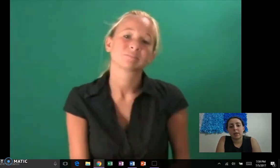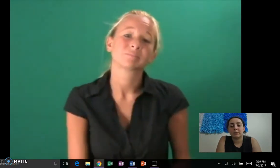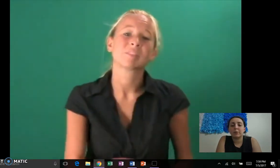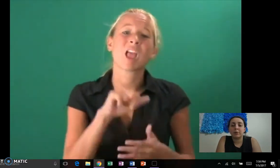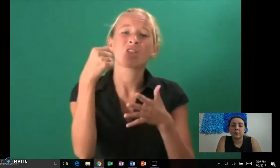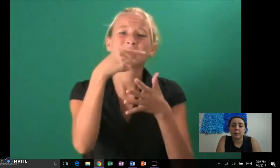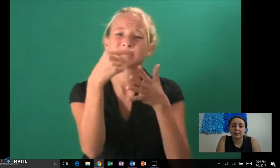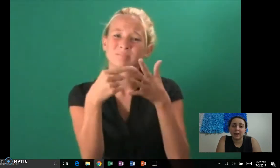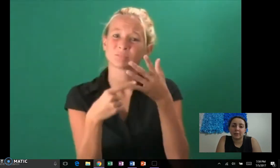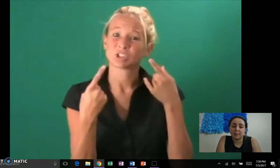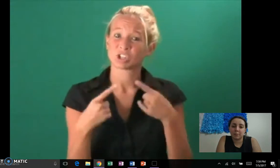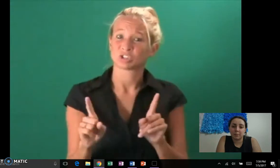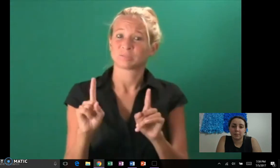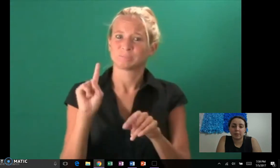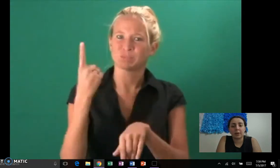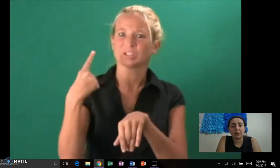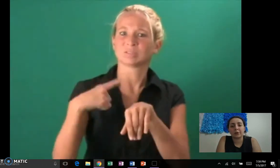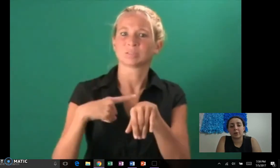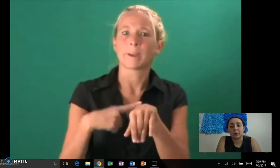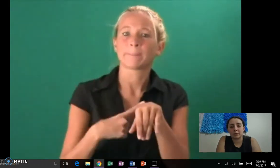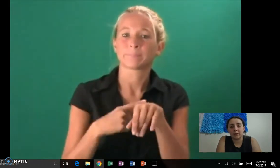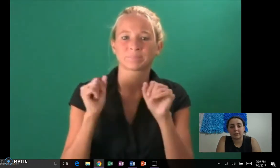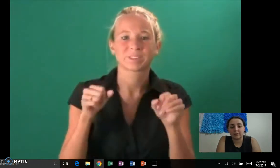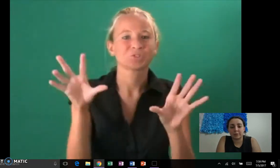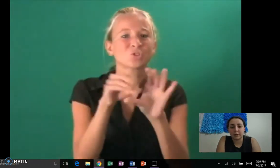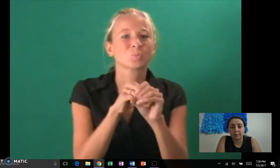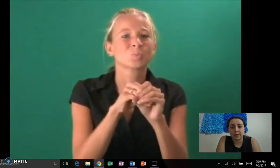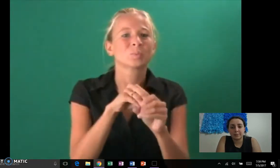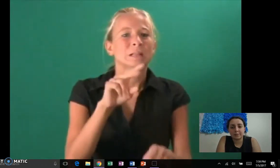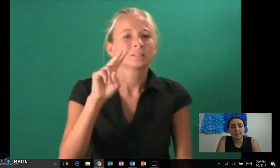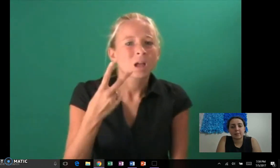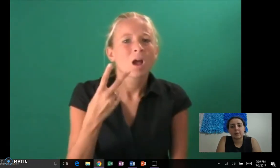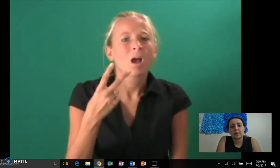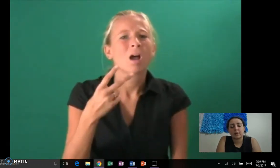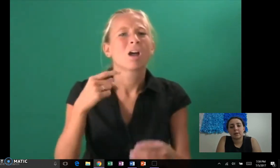Now, two to four weeks it takes to get cured also after the first outbreak.